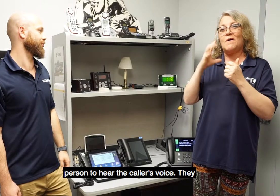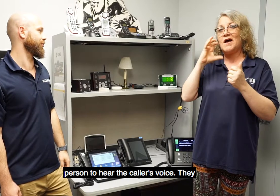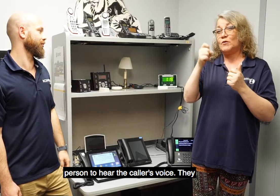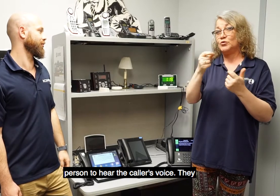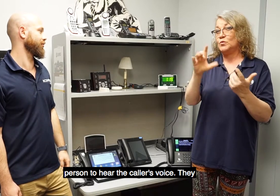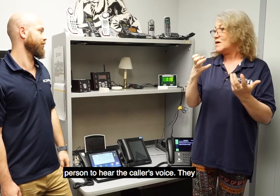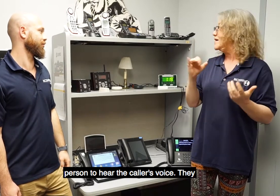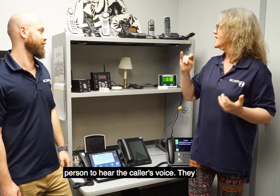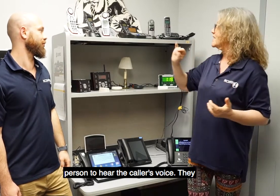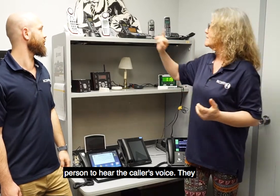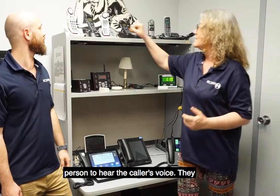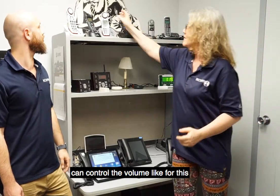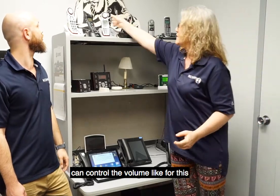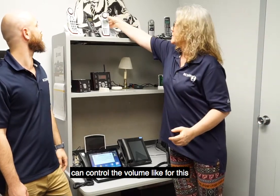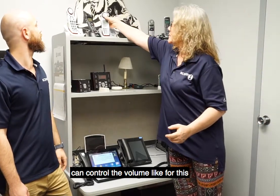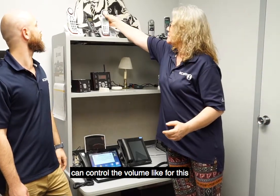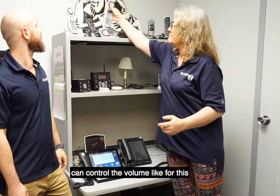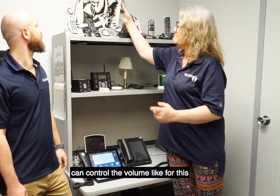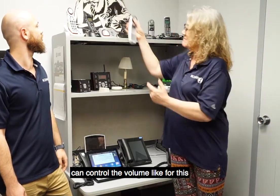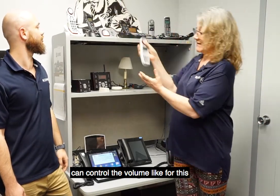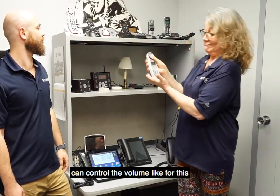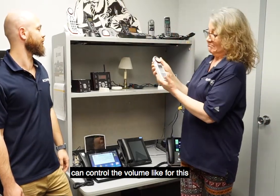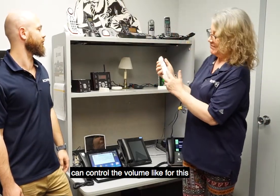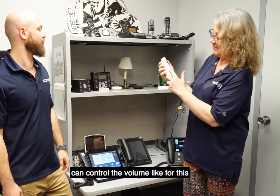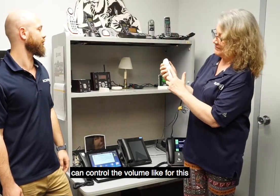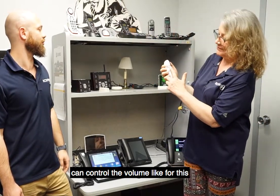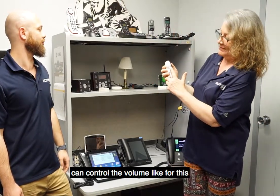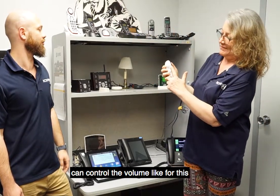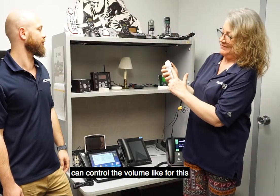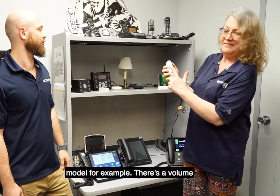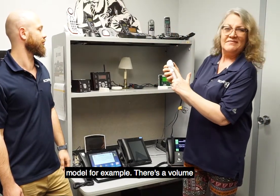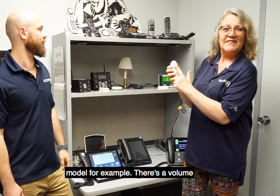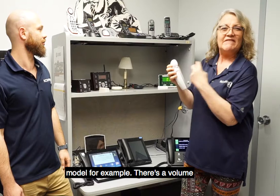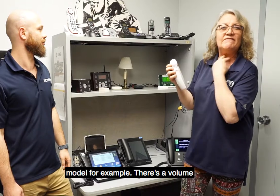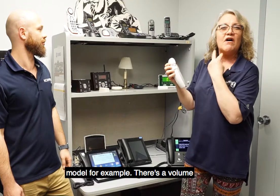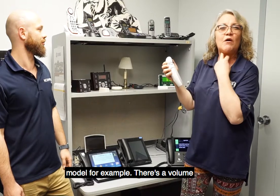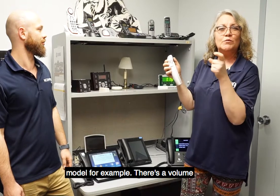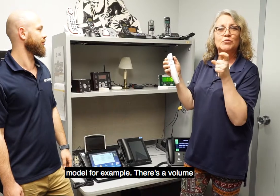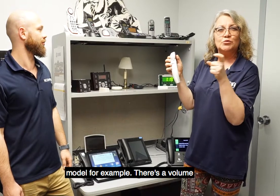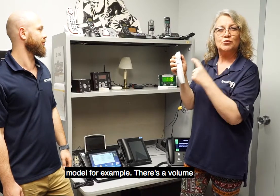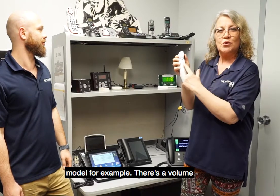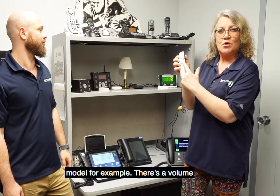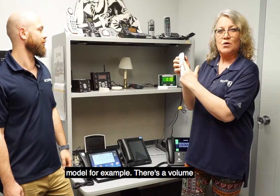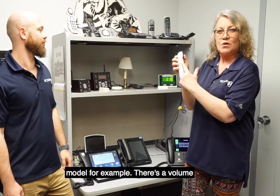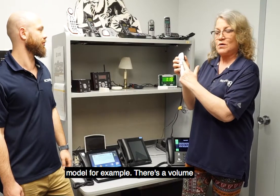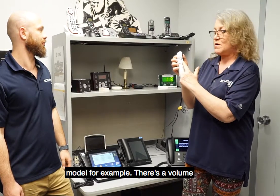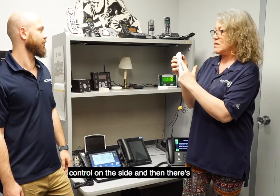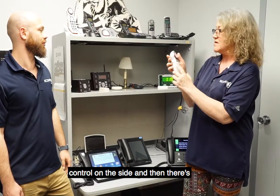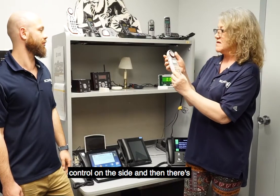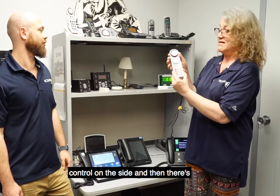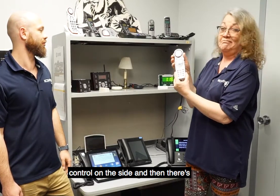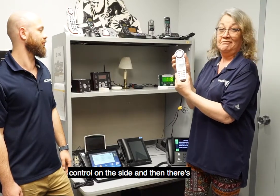voice. They can control the volume. Like for this model, for example, there's a volume control on the side